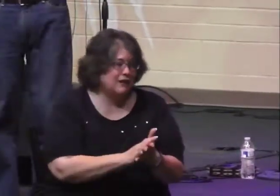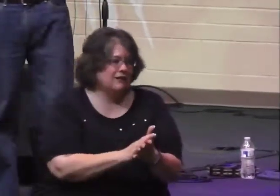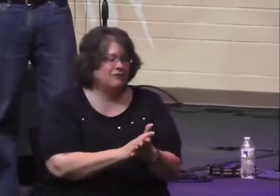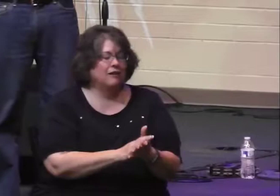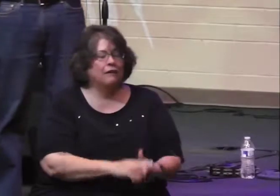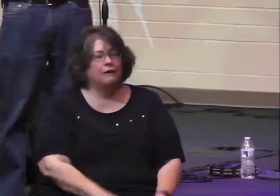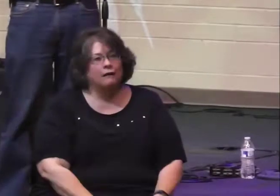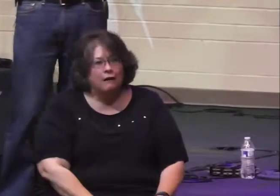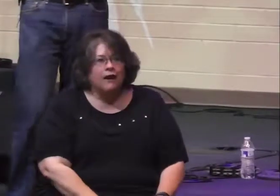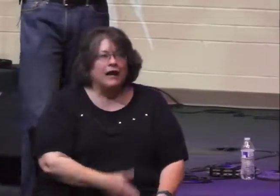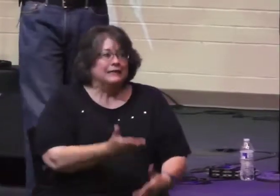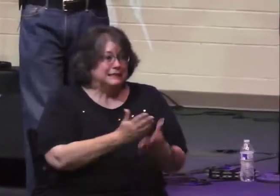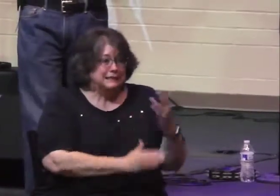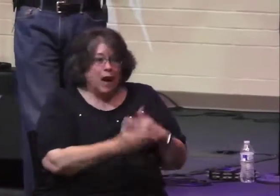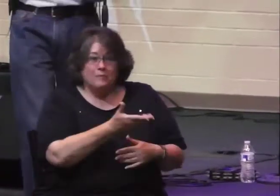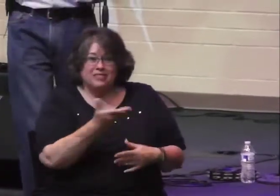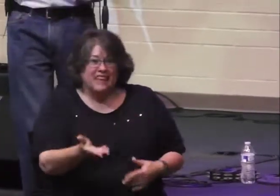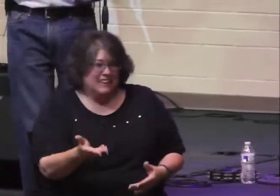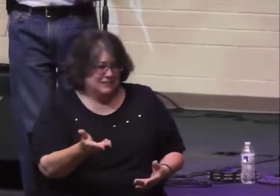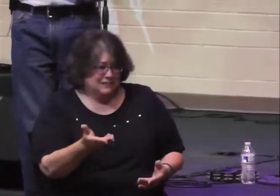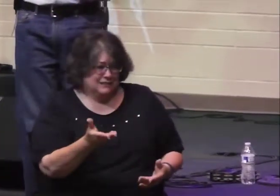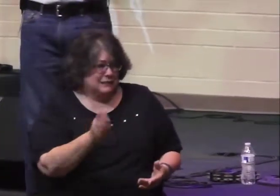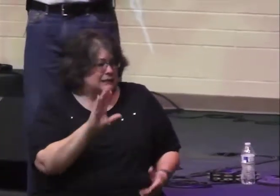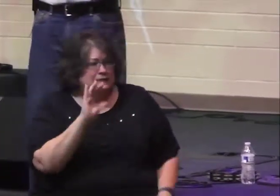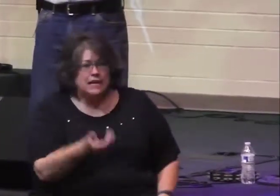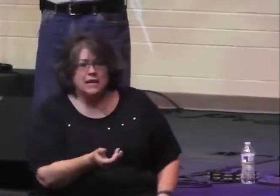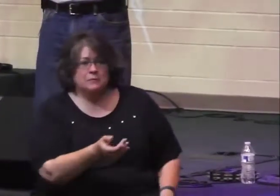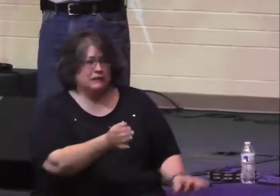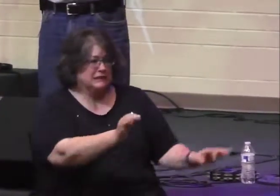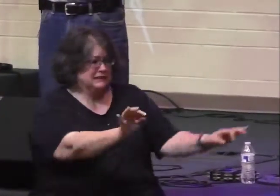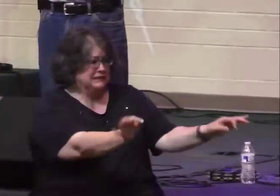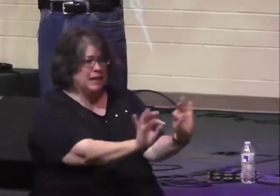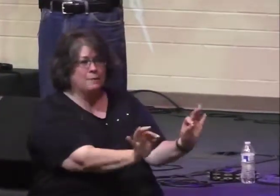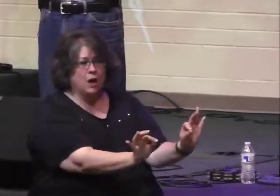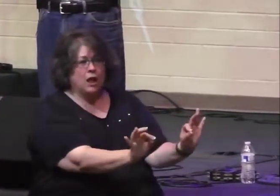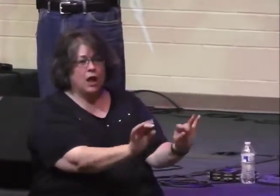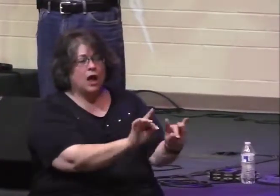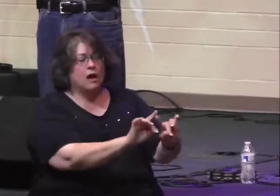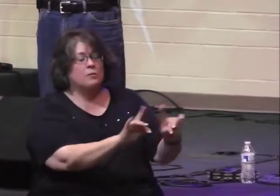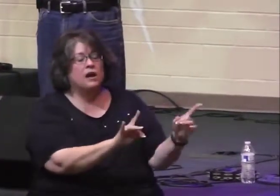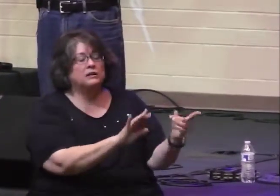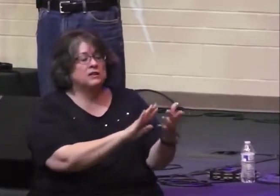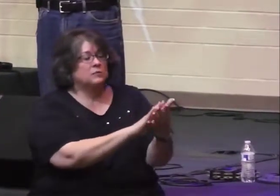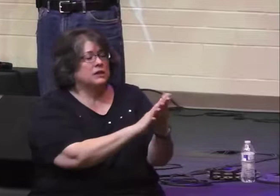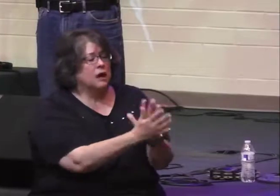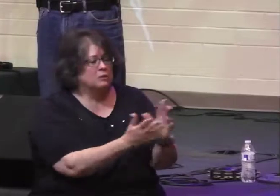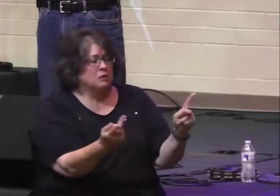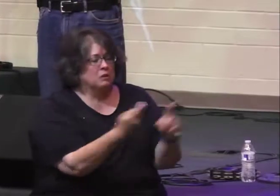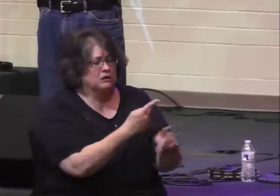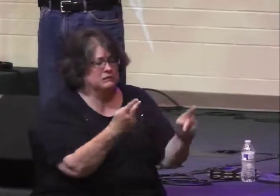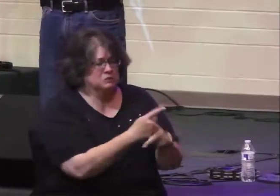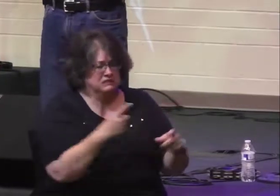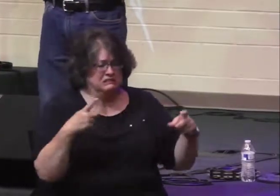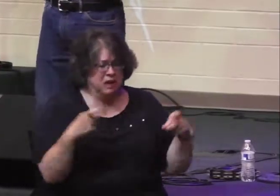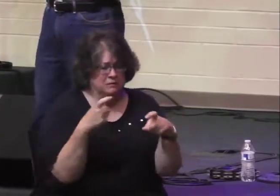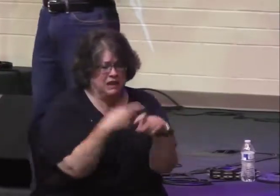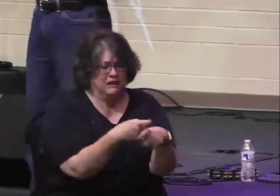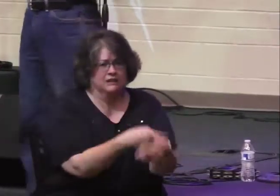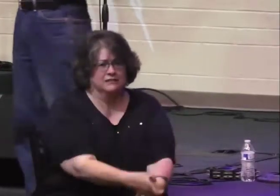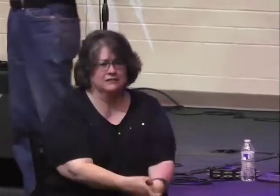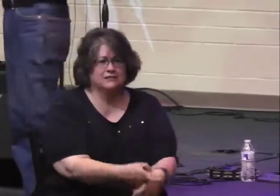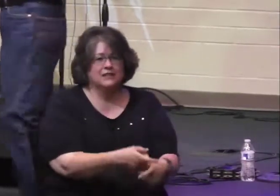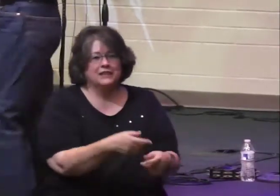cannot believe how things that are seemingly so simple have a way of getting so